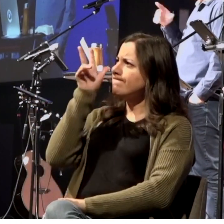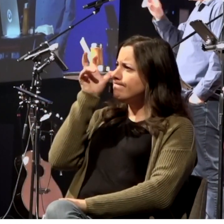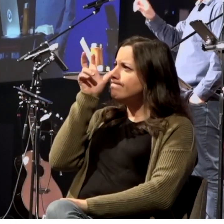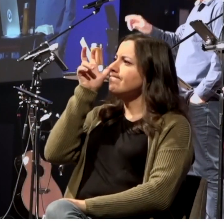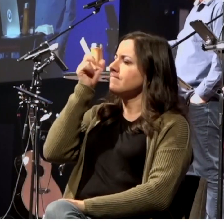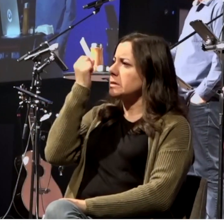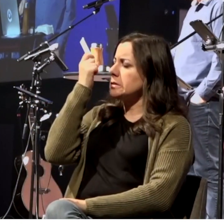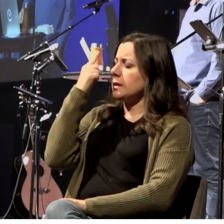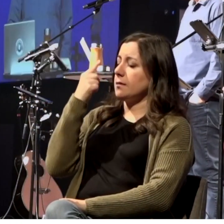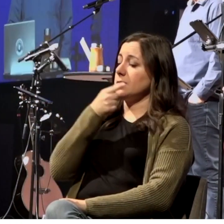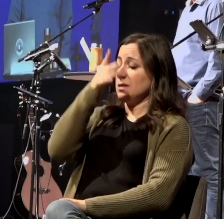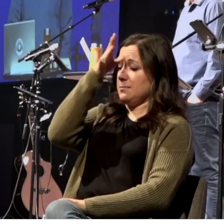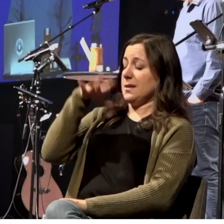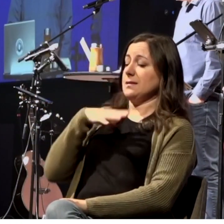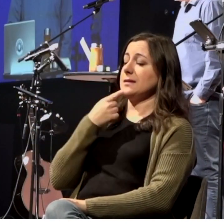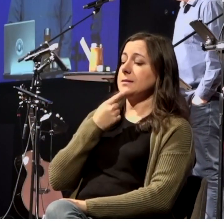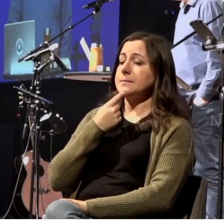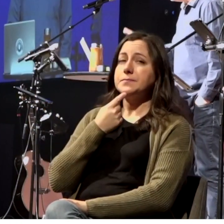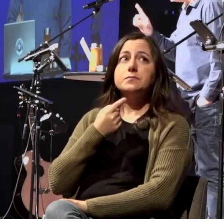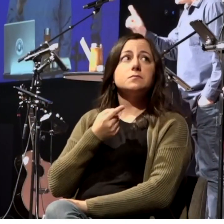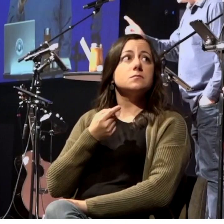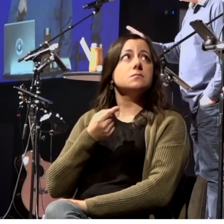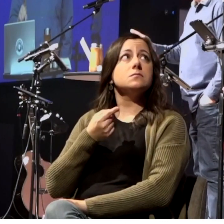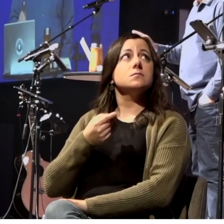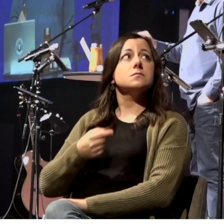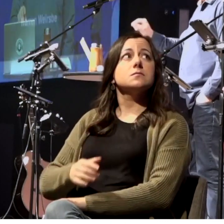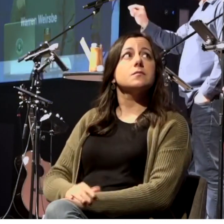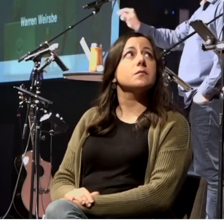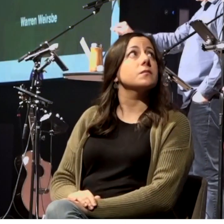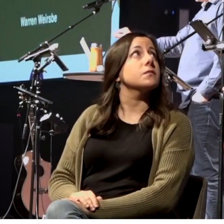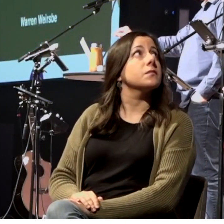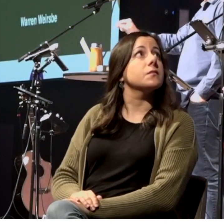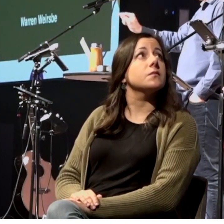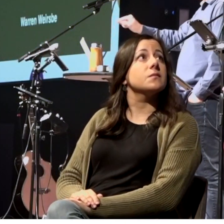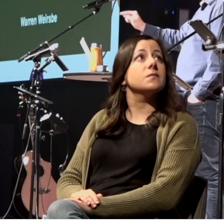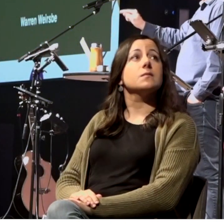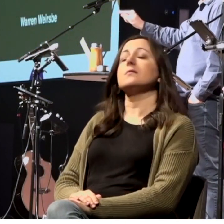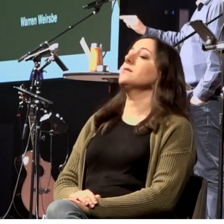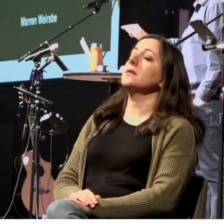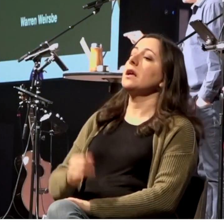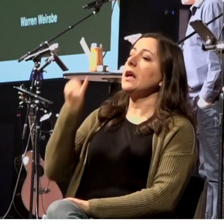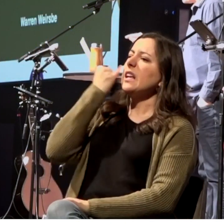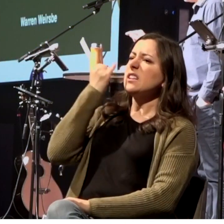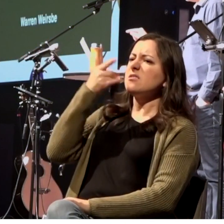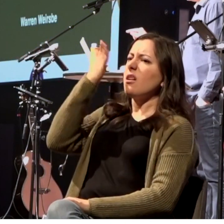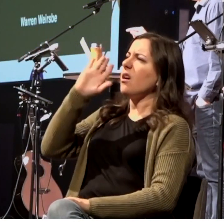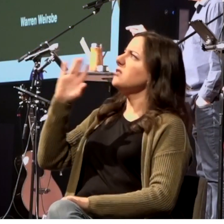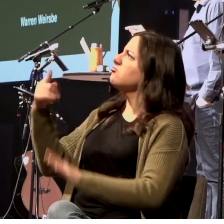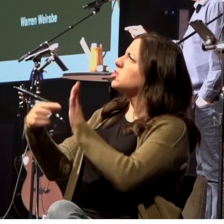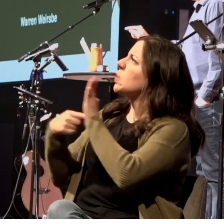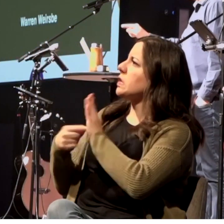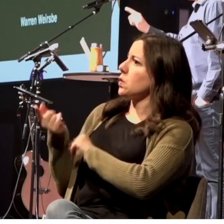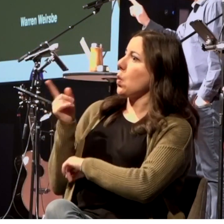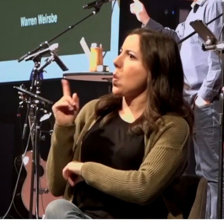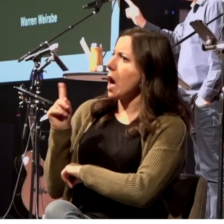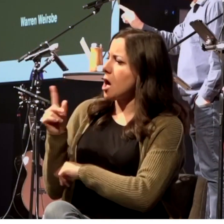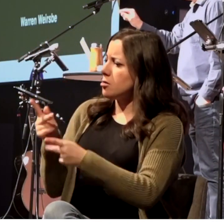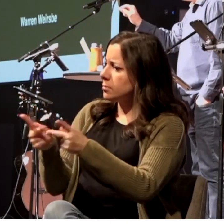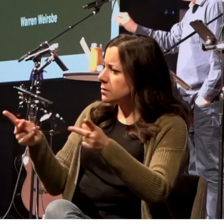Here's what Warren Wiersbe said. He says, it's not enough to know where God wants us to work. We must also know